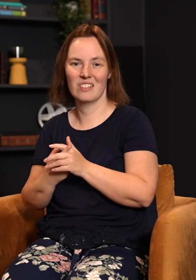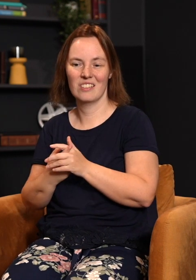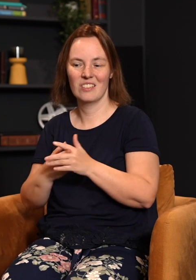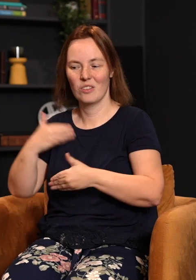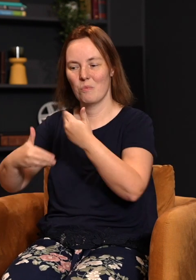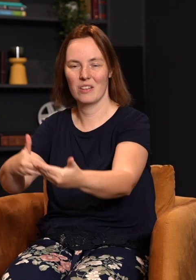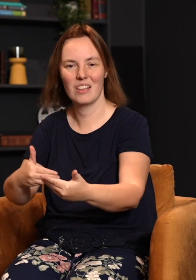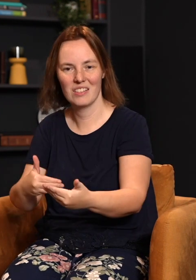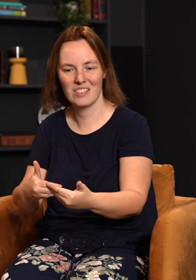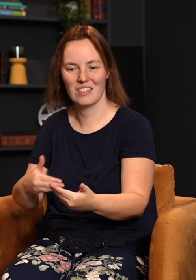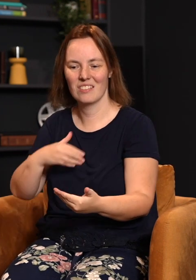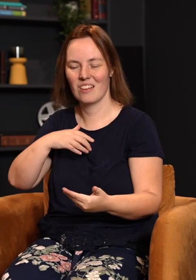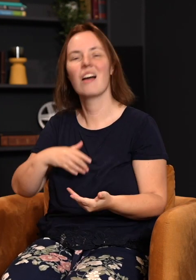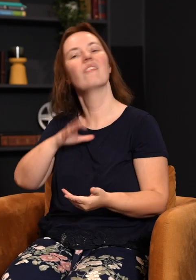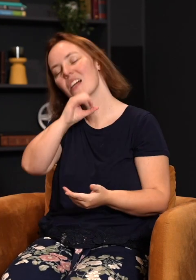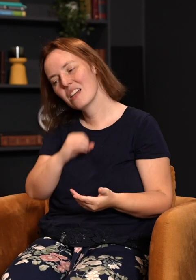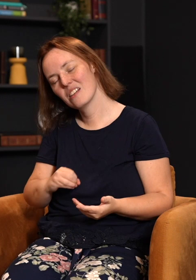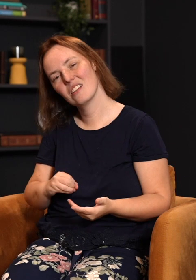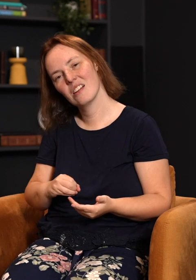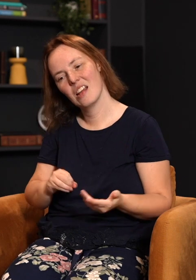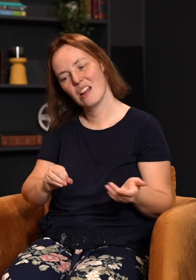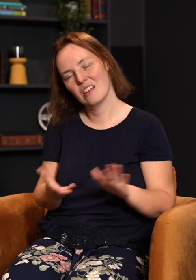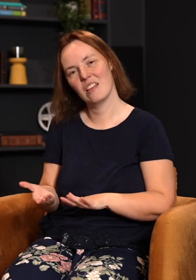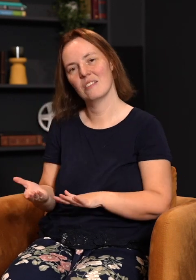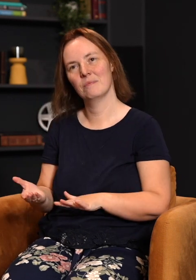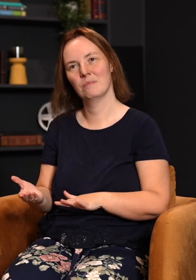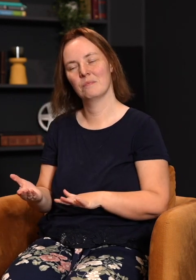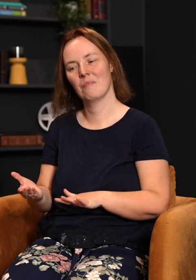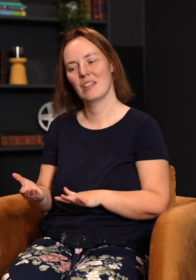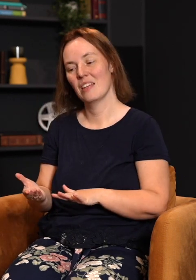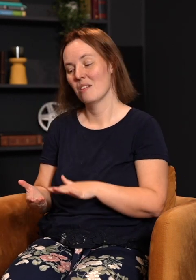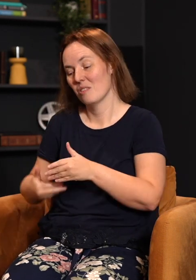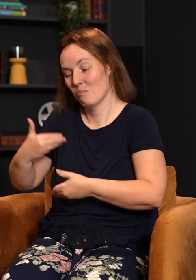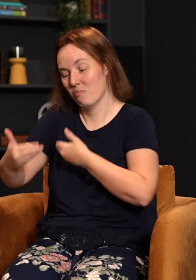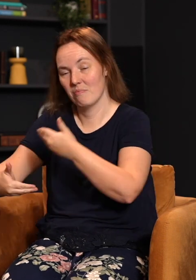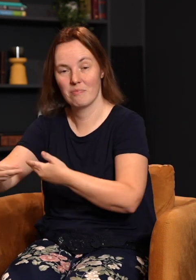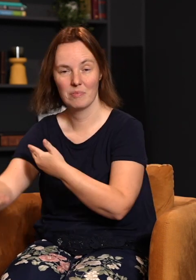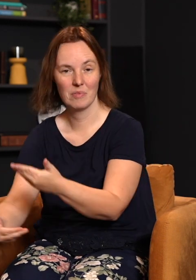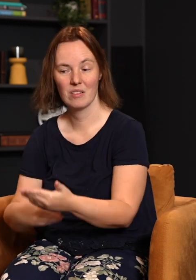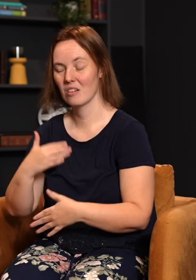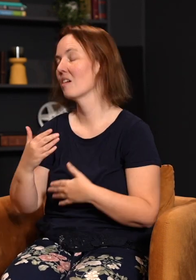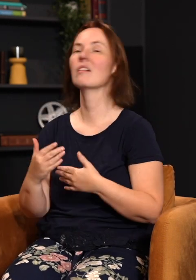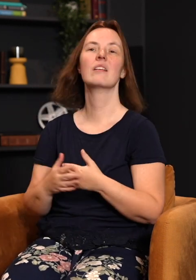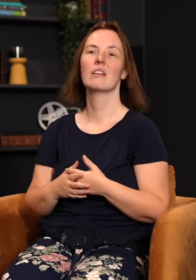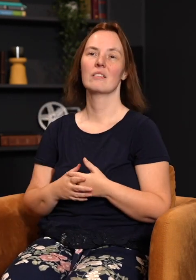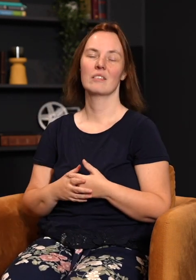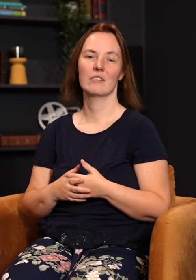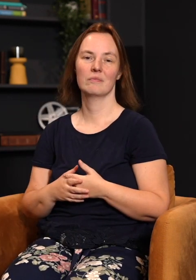that same evil was also passed on to their children, their children, down through the millennia, down to you and me. The Bible says in Romans chapter 5, when Adam